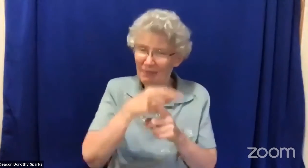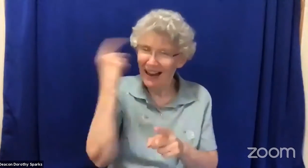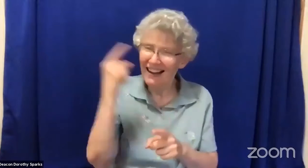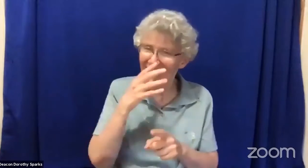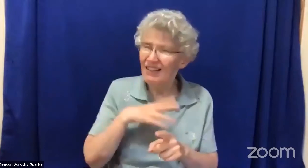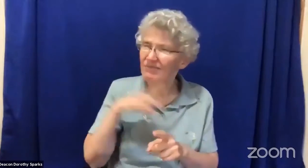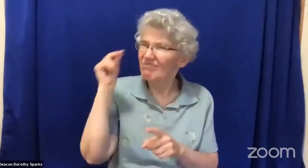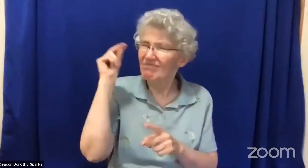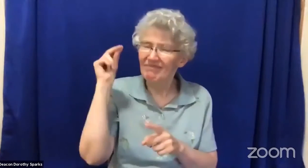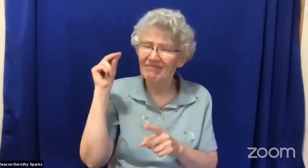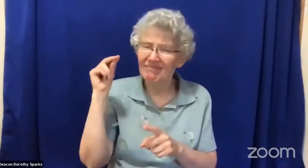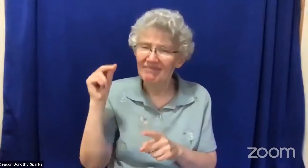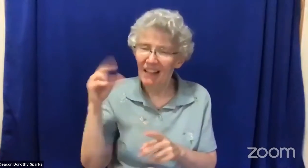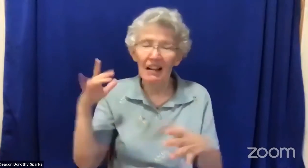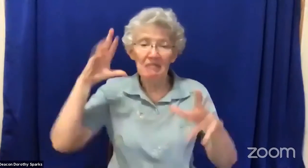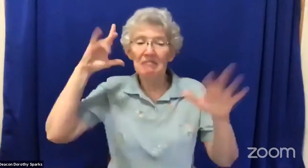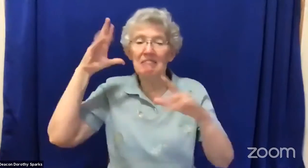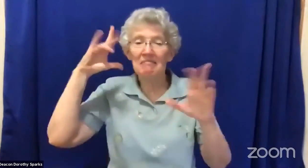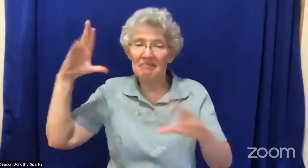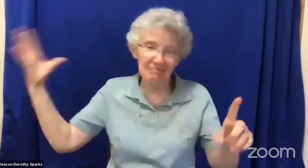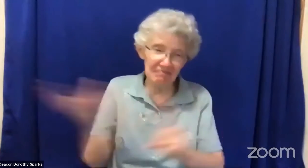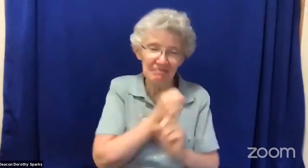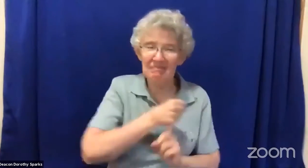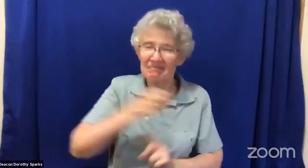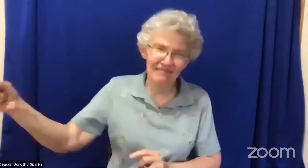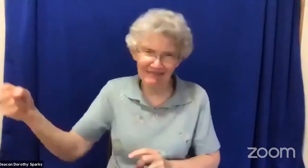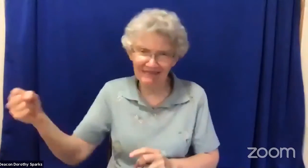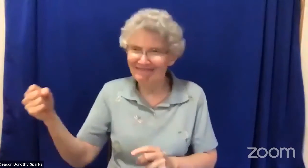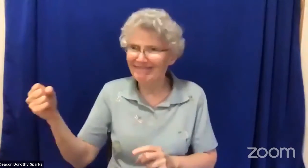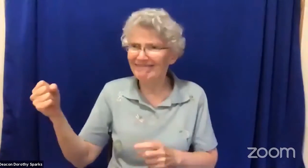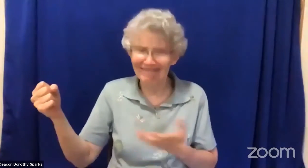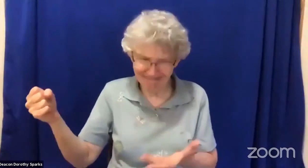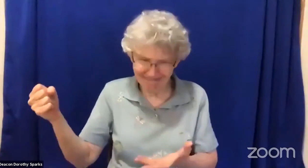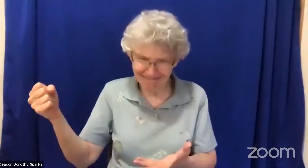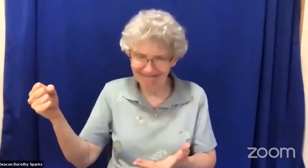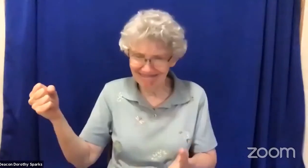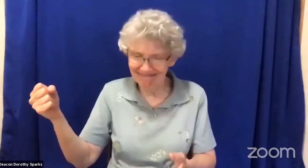Refused to give up her seat. Rosa Parks, who was a black woman.